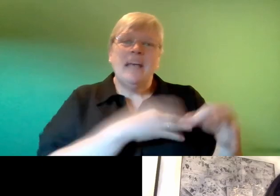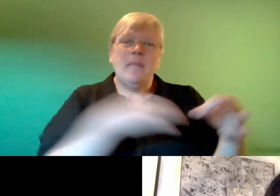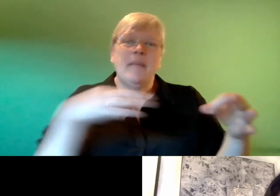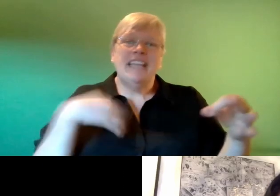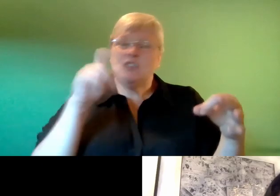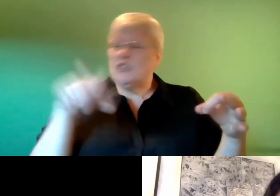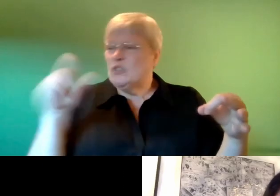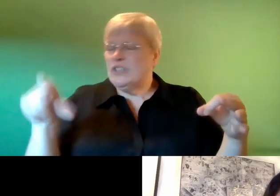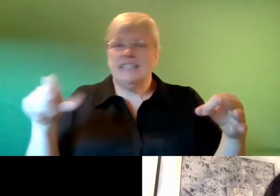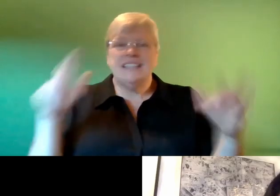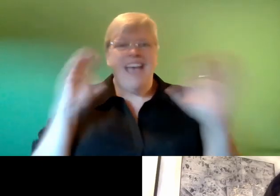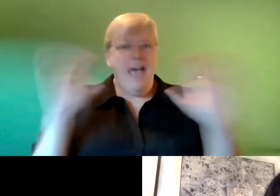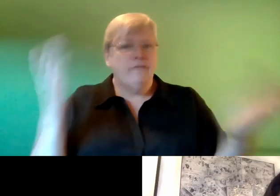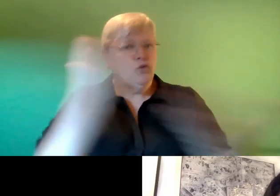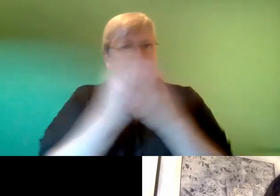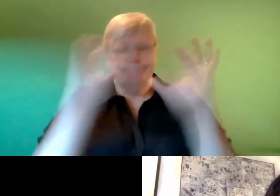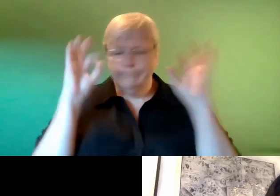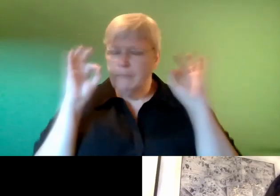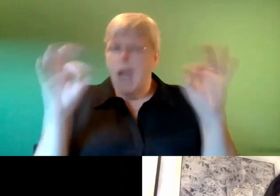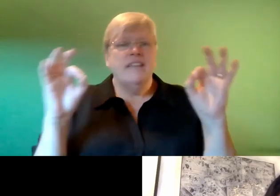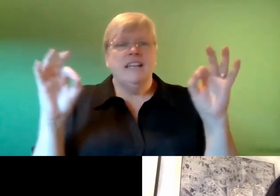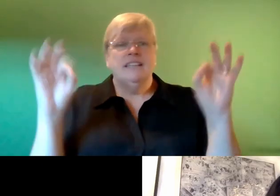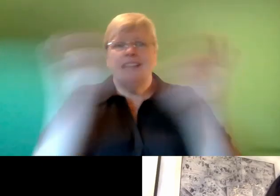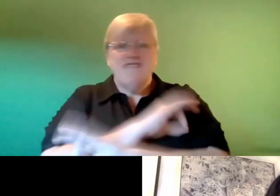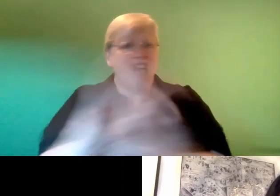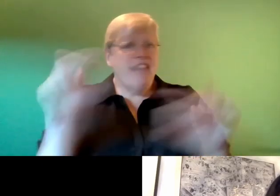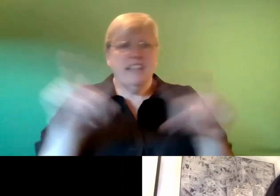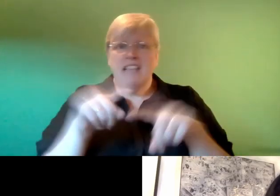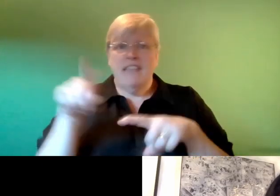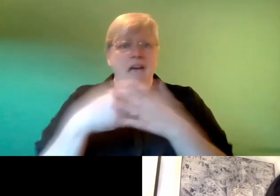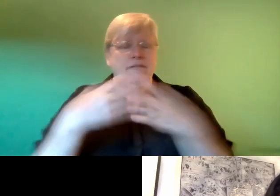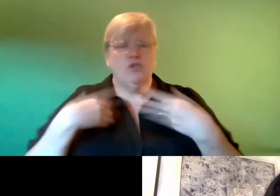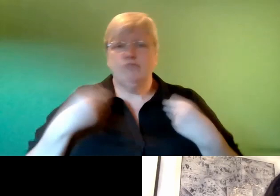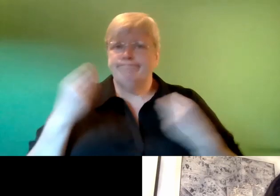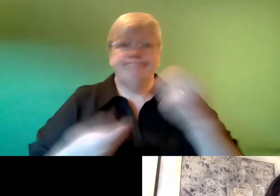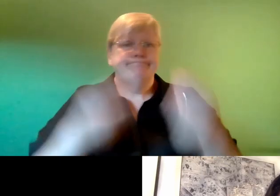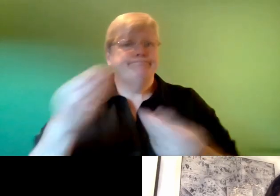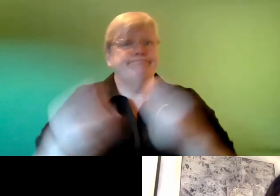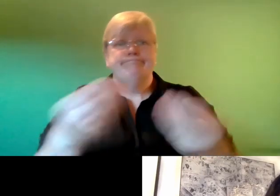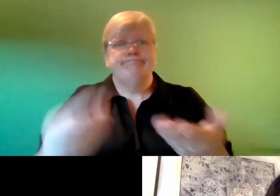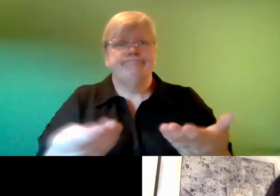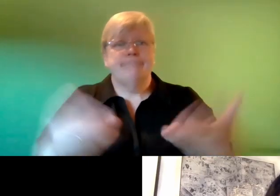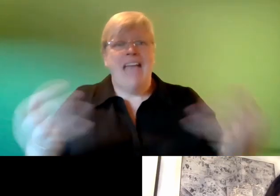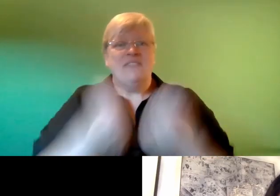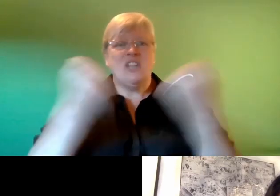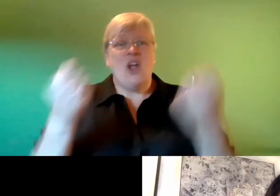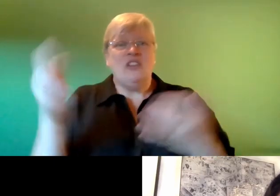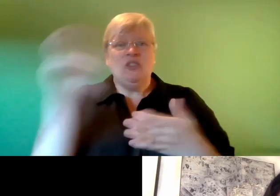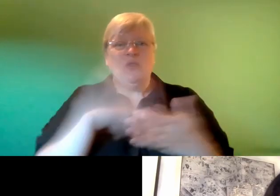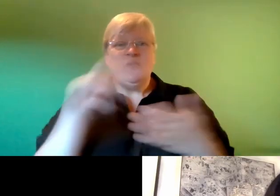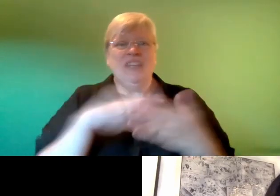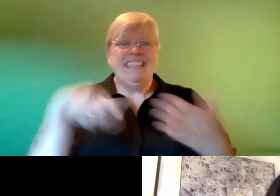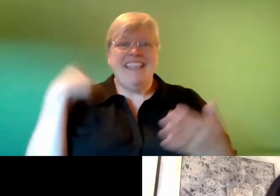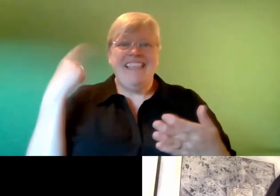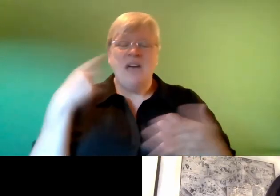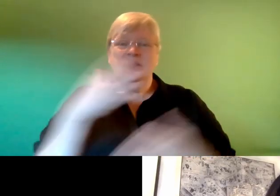a of perfectionist and there was nothing like that you just had to go with it go with the flow and then have the courage to read it out um which was another